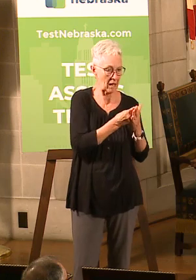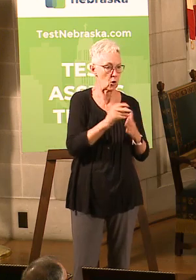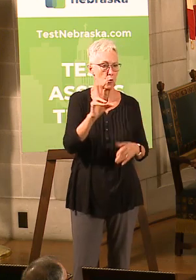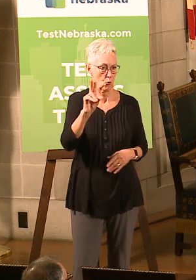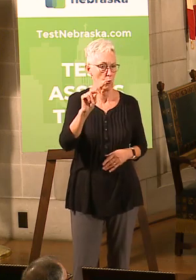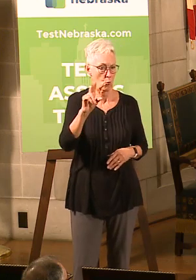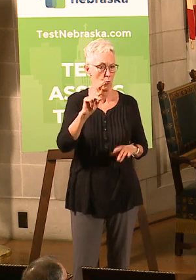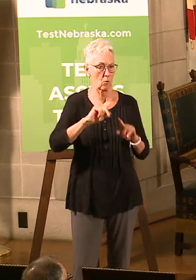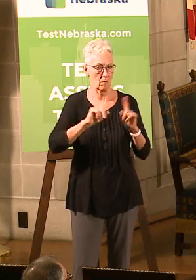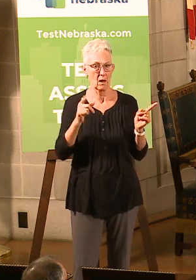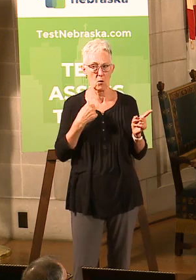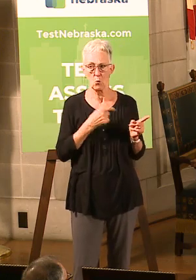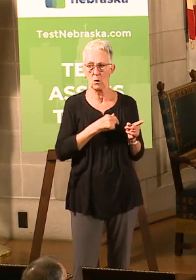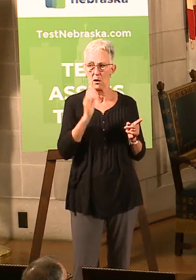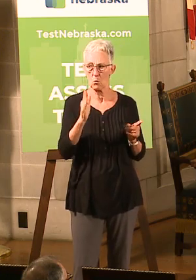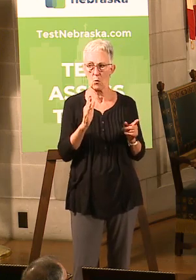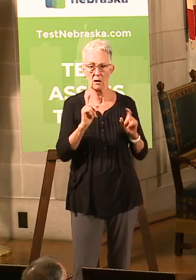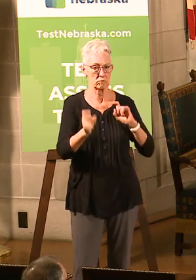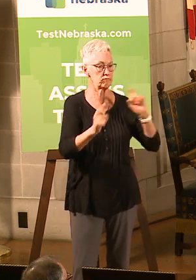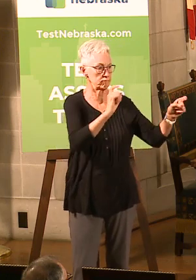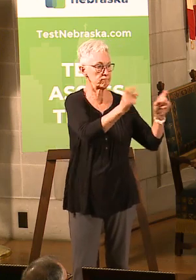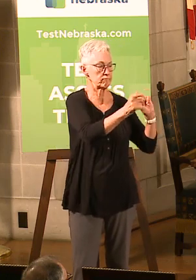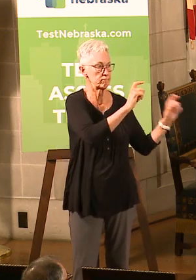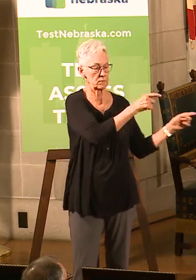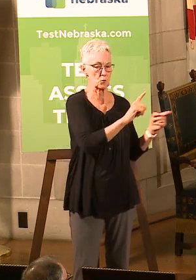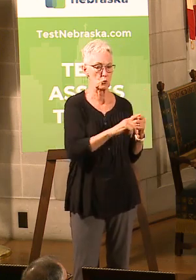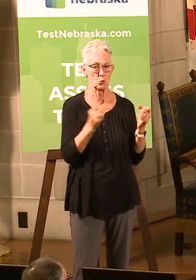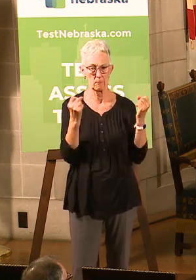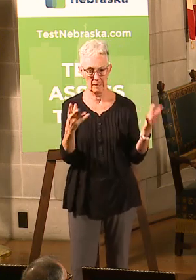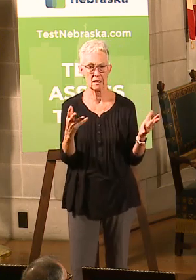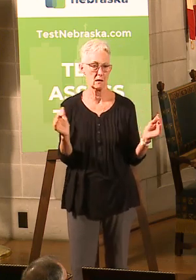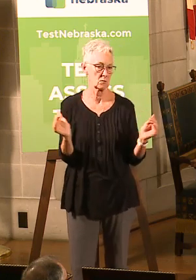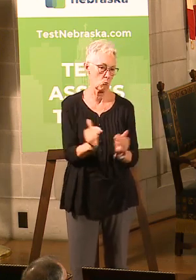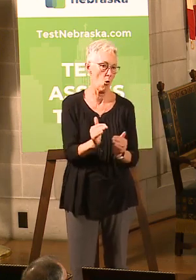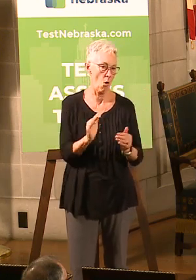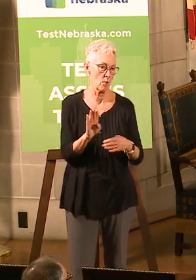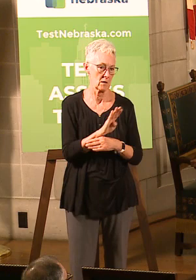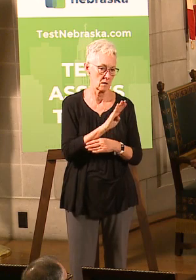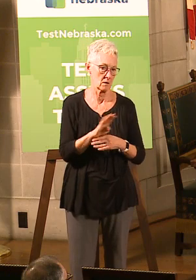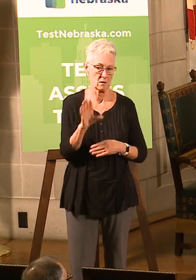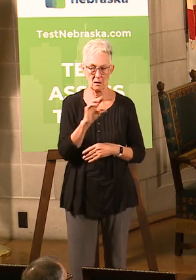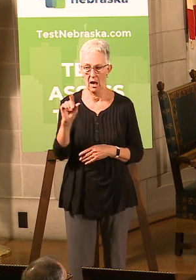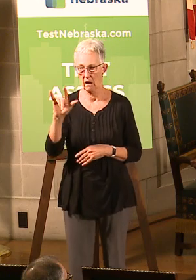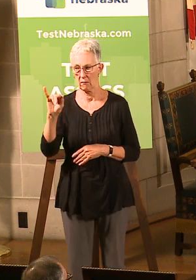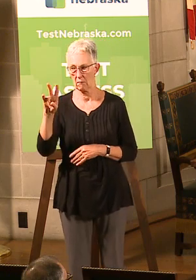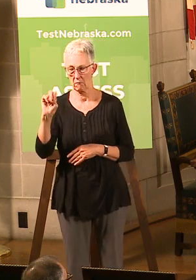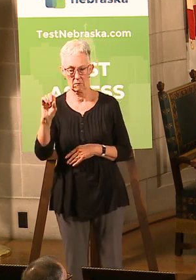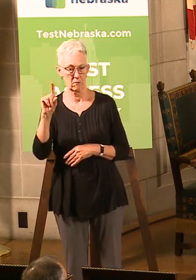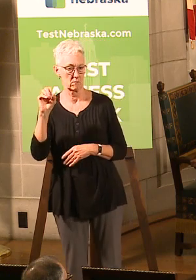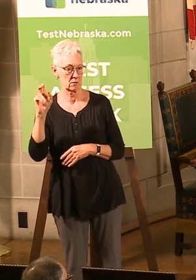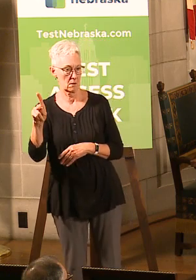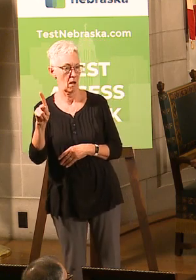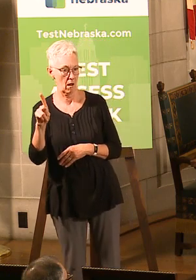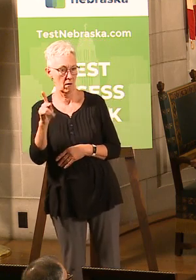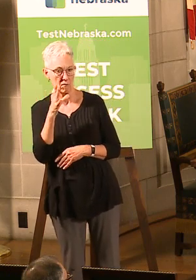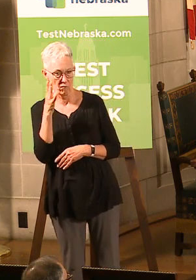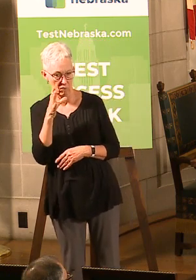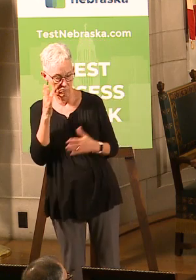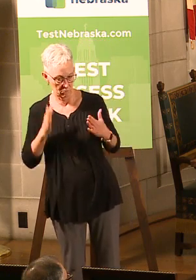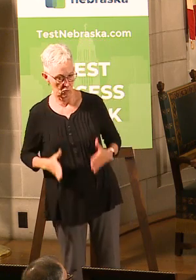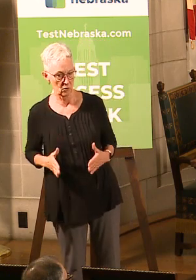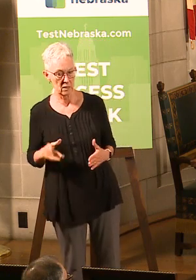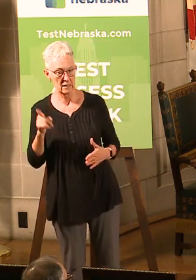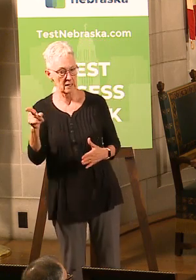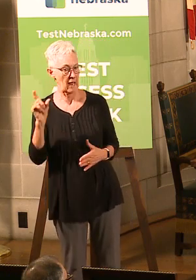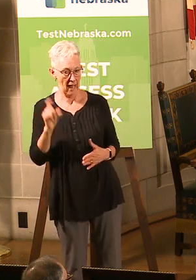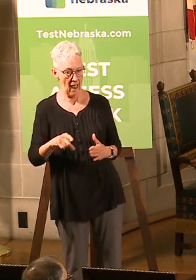we'll be able to reach a majority of the small businesses and livestock producers with regard to that. And, of course, they'll have to qualify and demonstrate that they've had